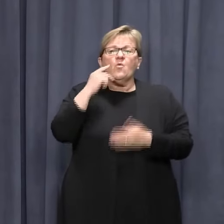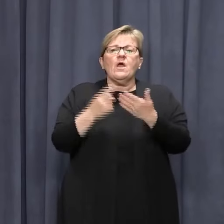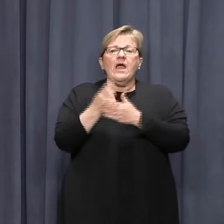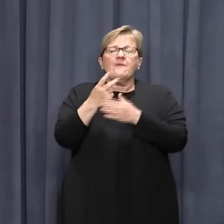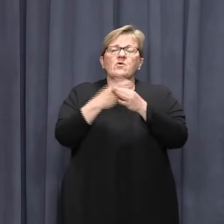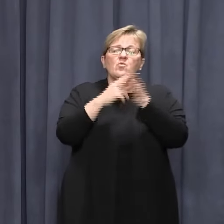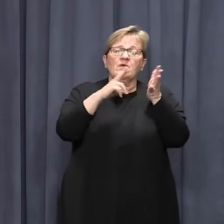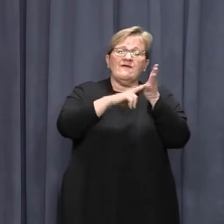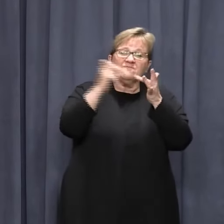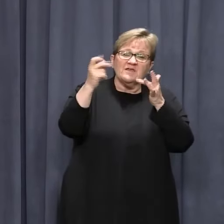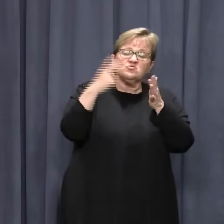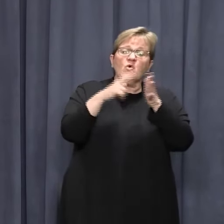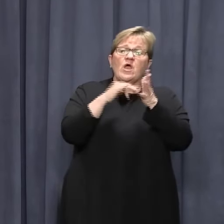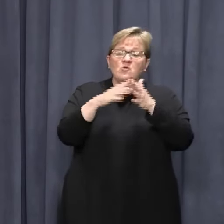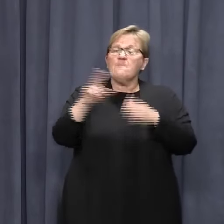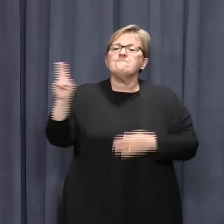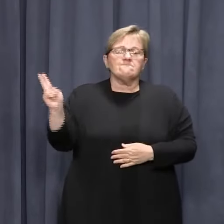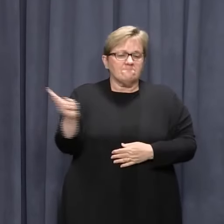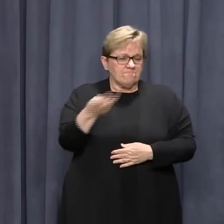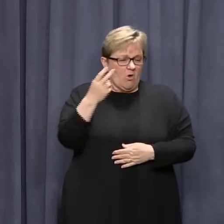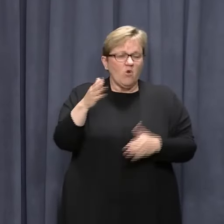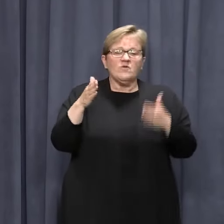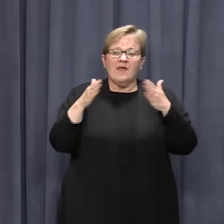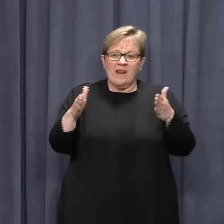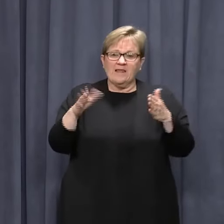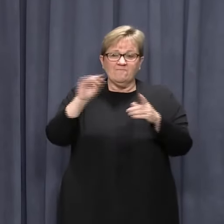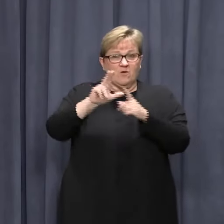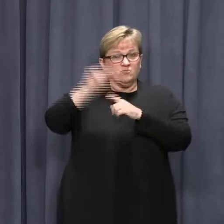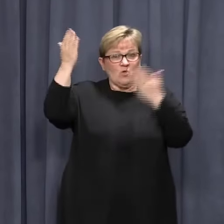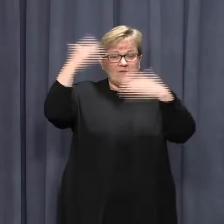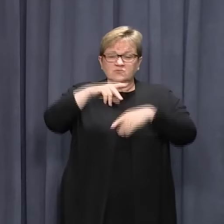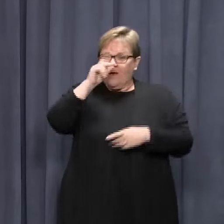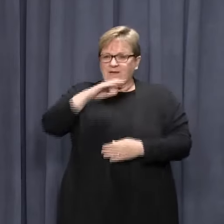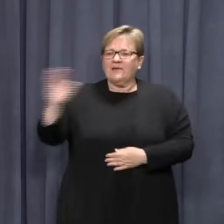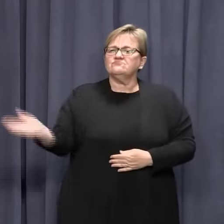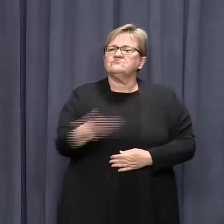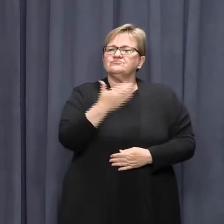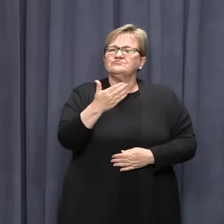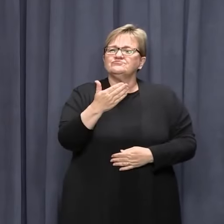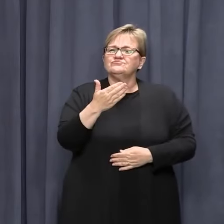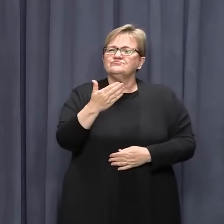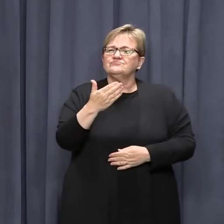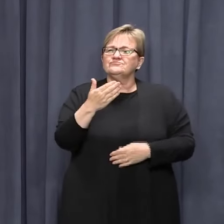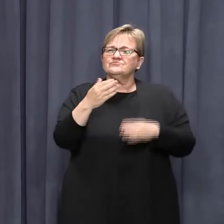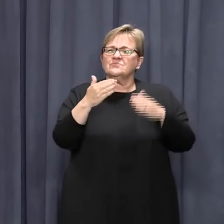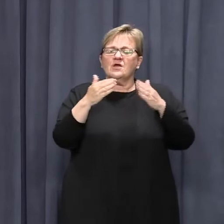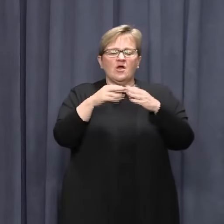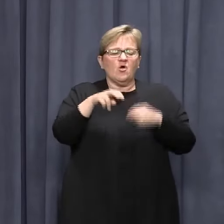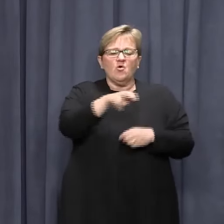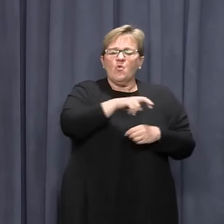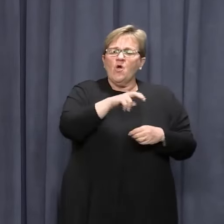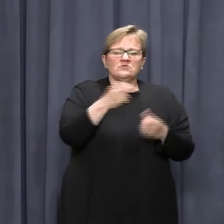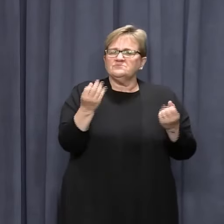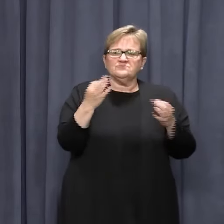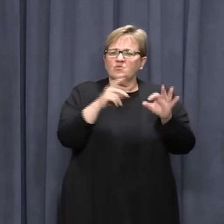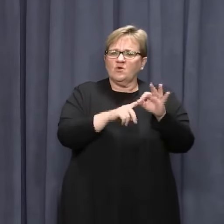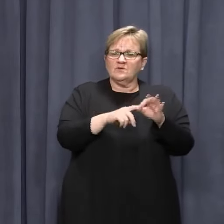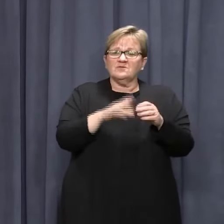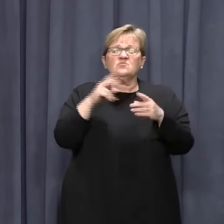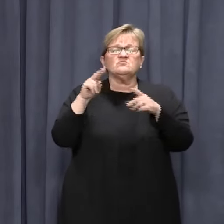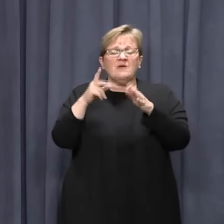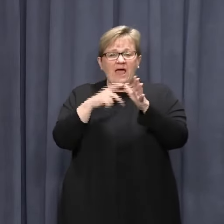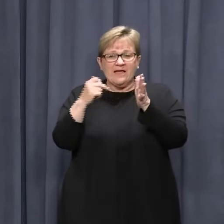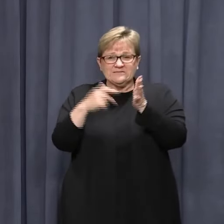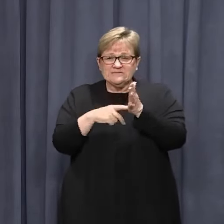for both Victoria and NSW, effective from midnight to night. These states will join the ACT, Queensland,